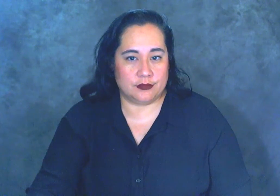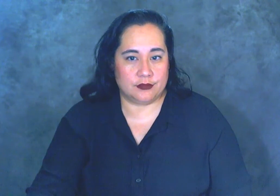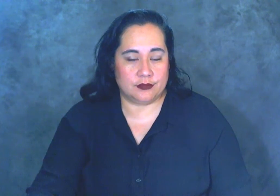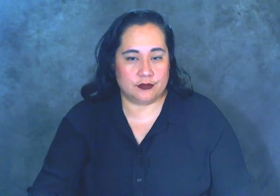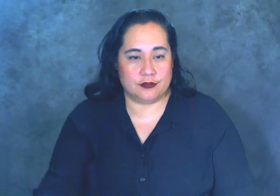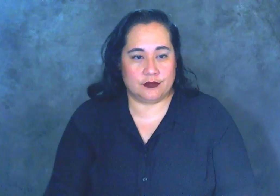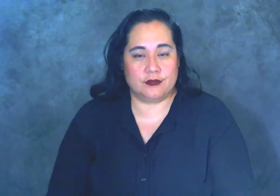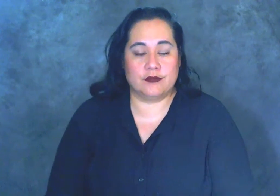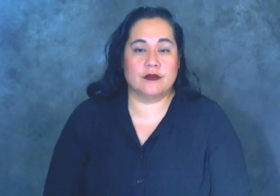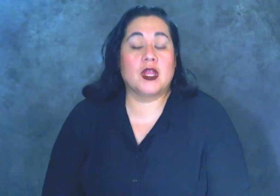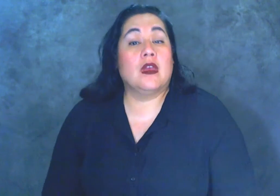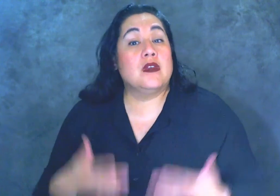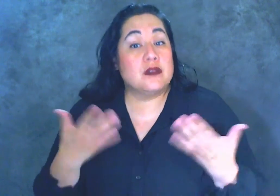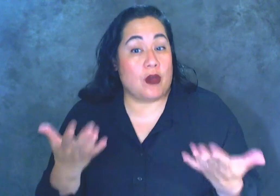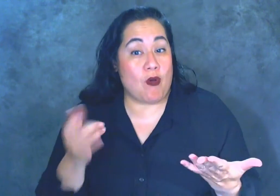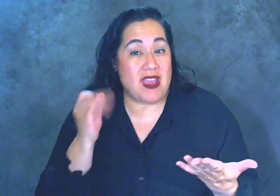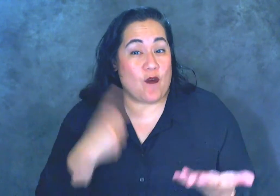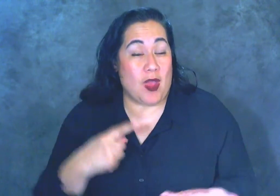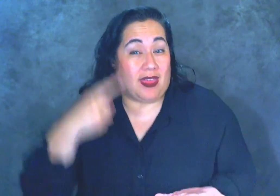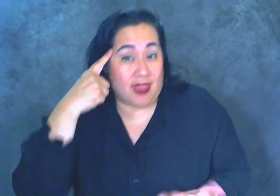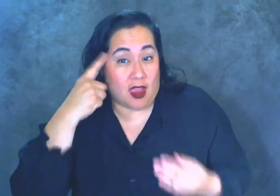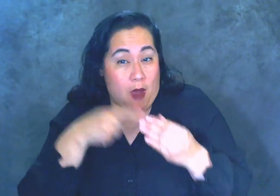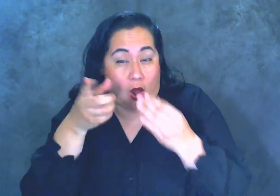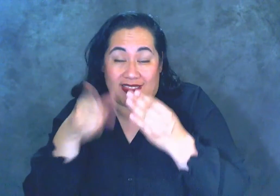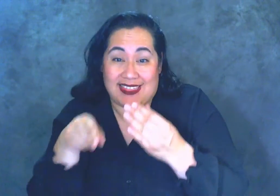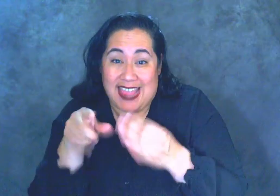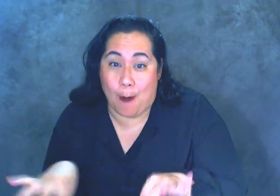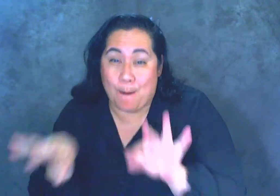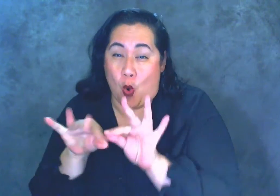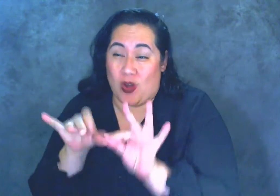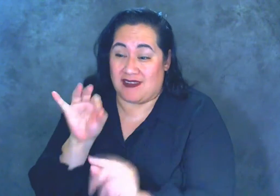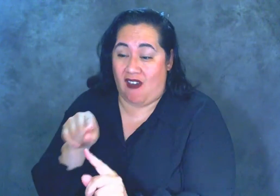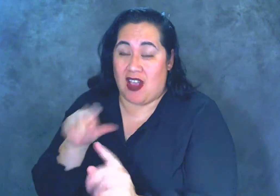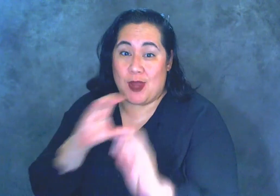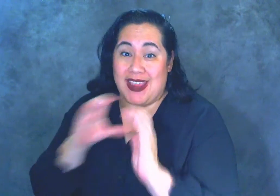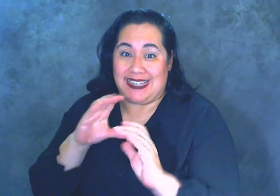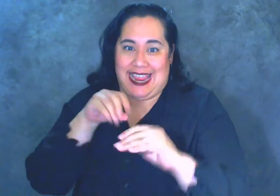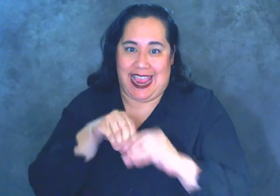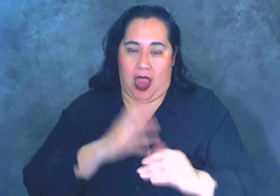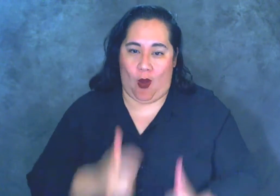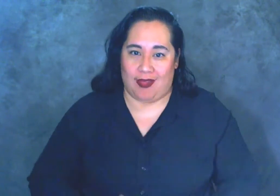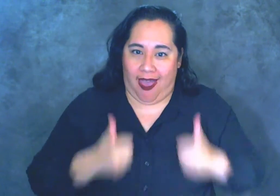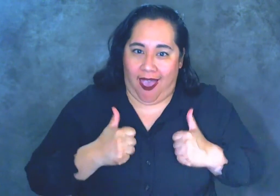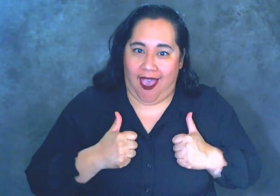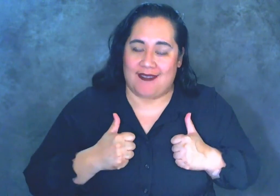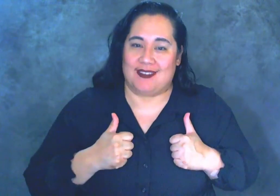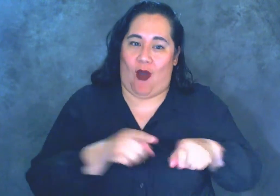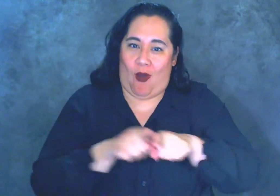So if we think about the importance of communication in our lives and in our understanding of